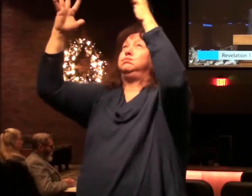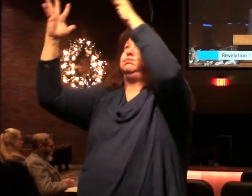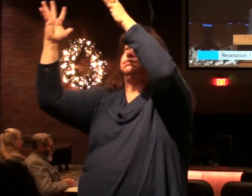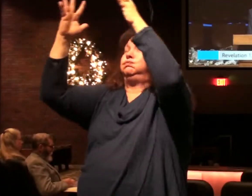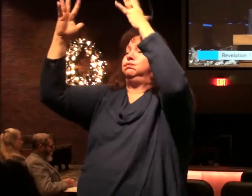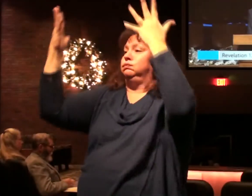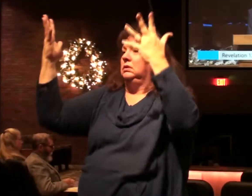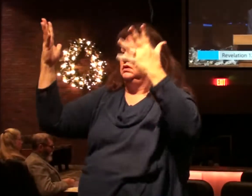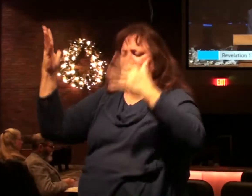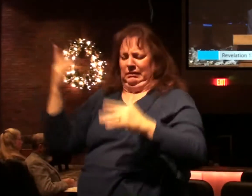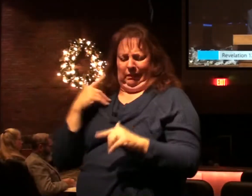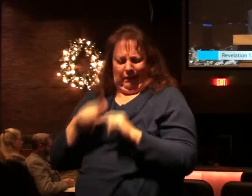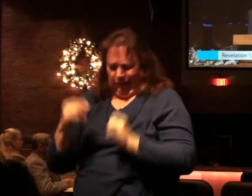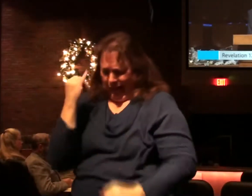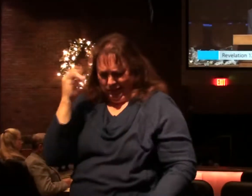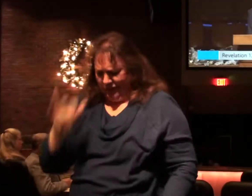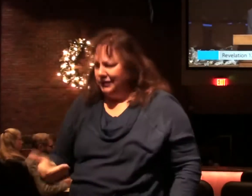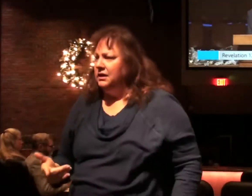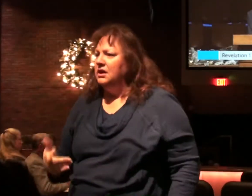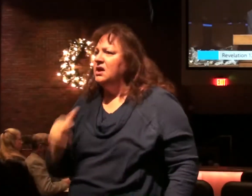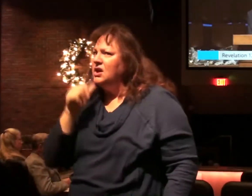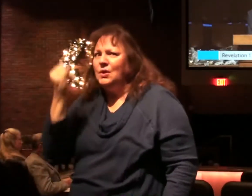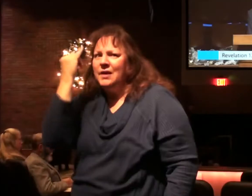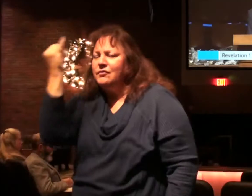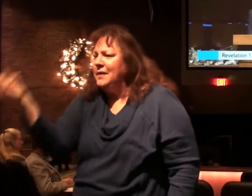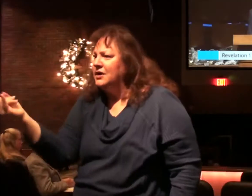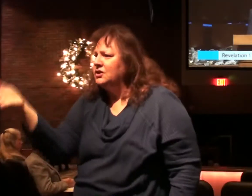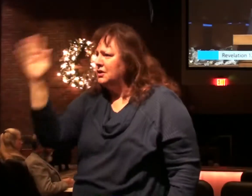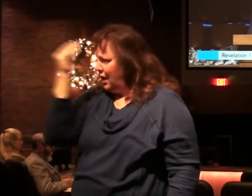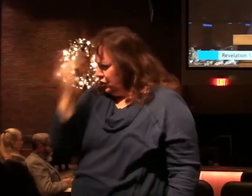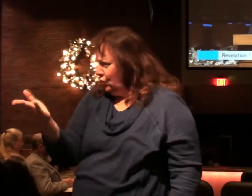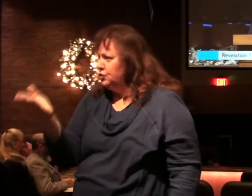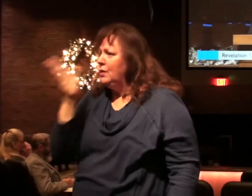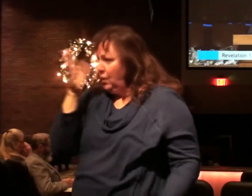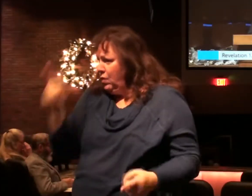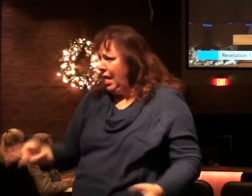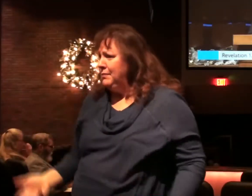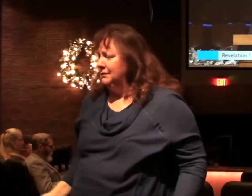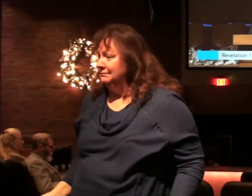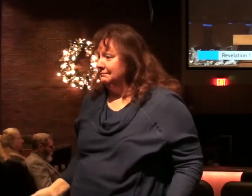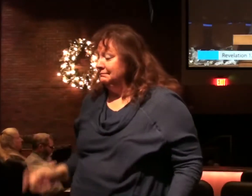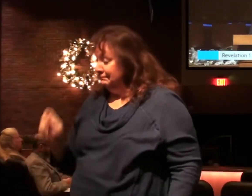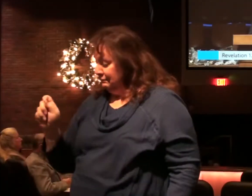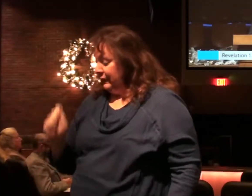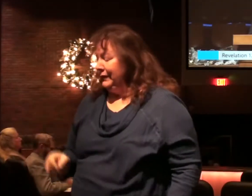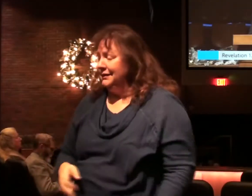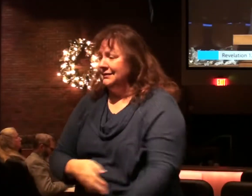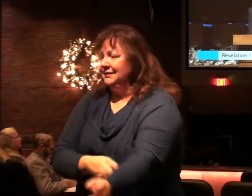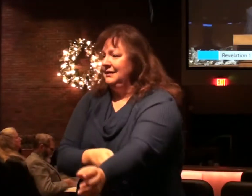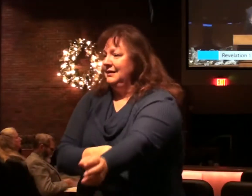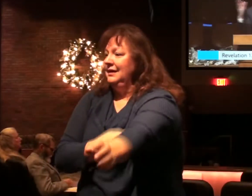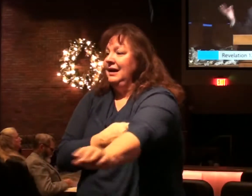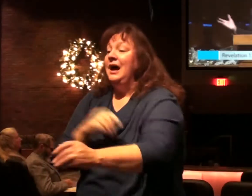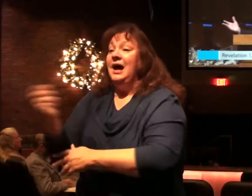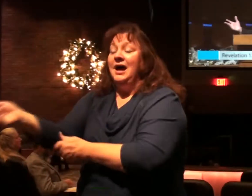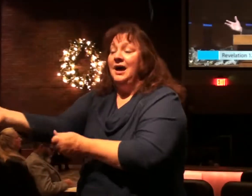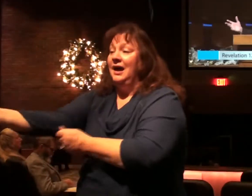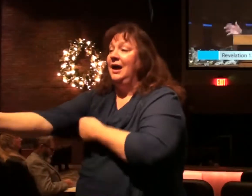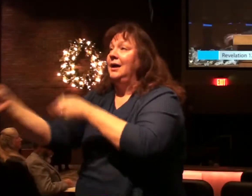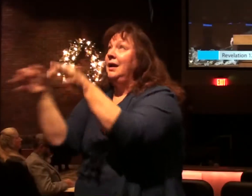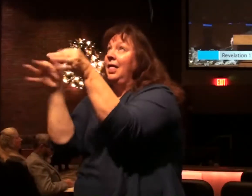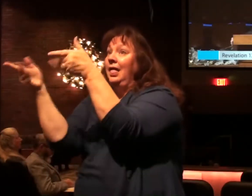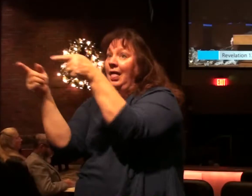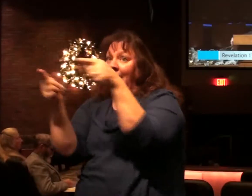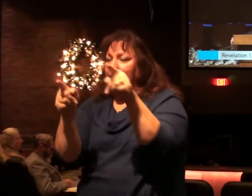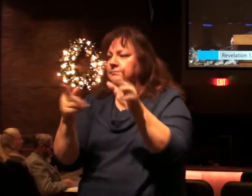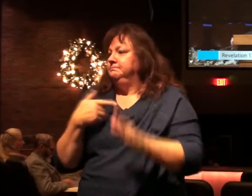You might say, can't imagine such a thing. You don't have to imagine it. God told you it's going to happen. How it all lays out,